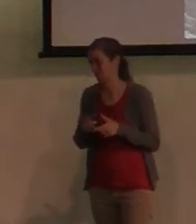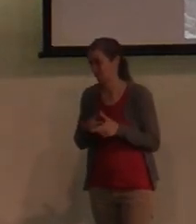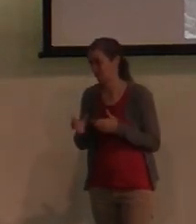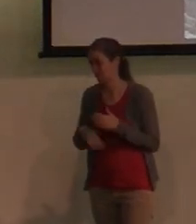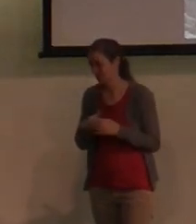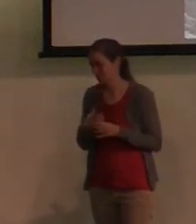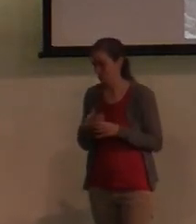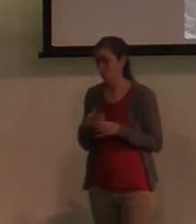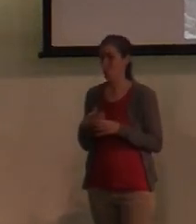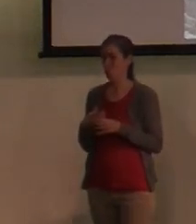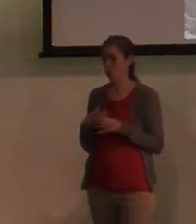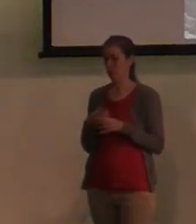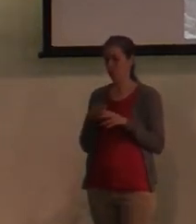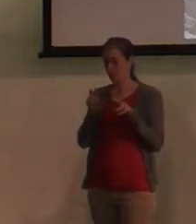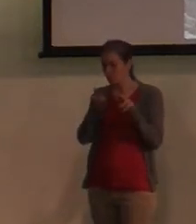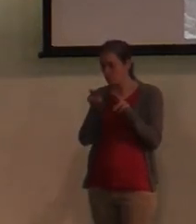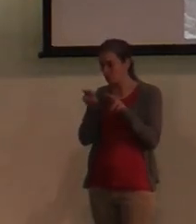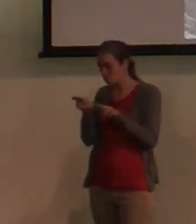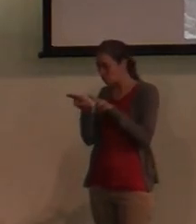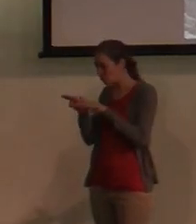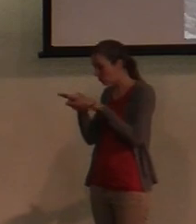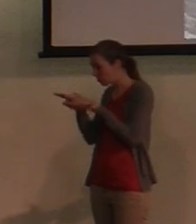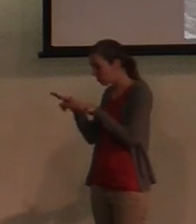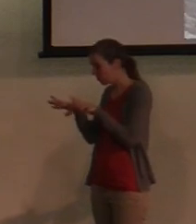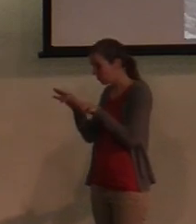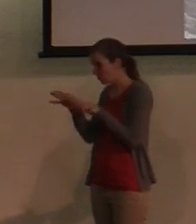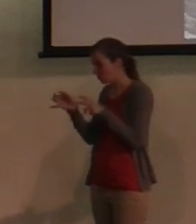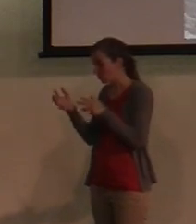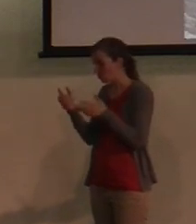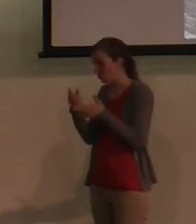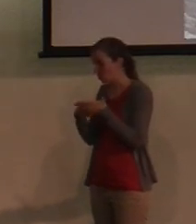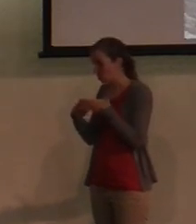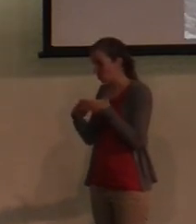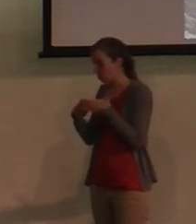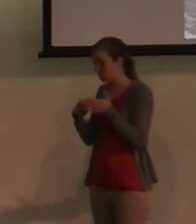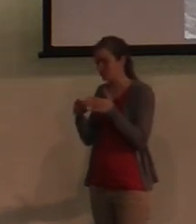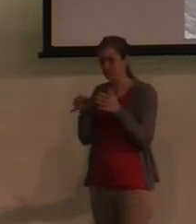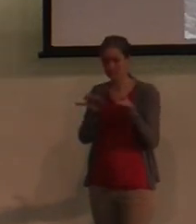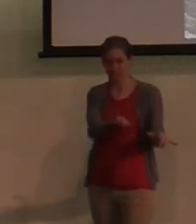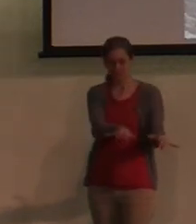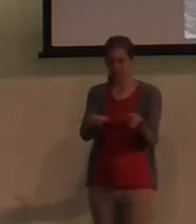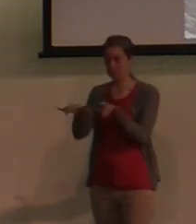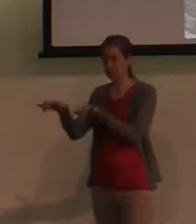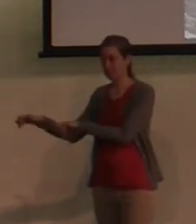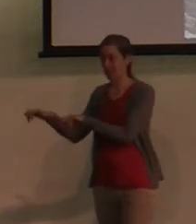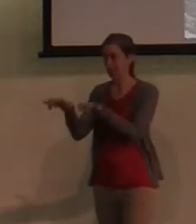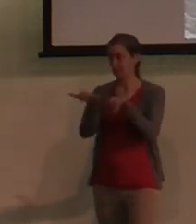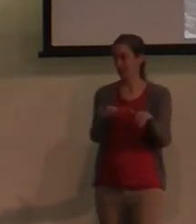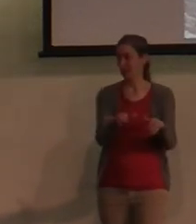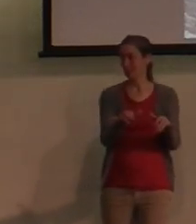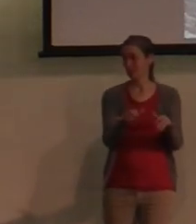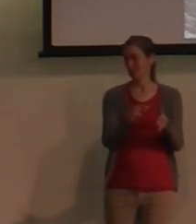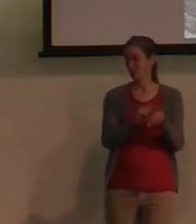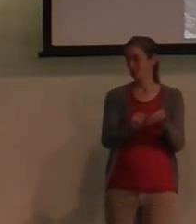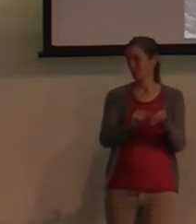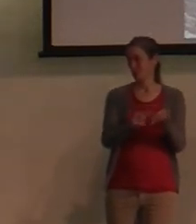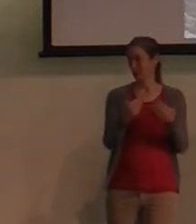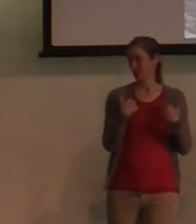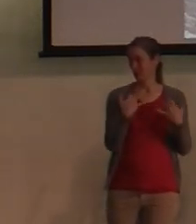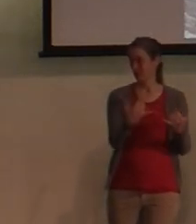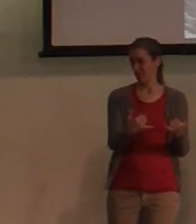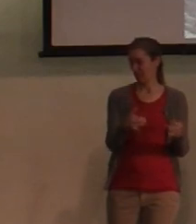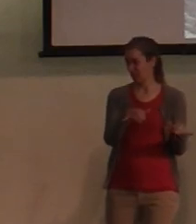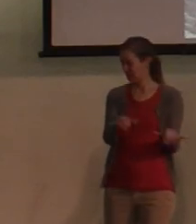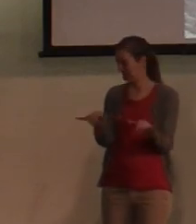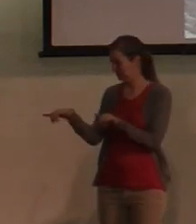texts, they could see that they were exactly the same as the text that the Jews are reading today, which confirms the